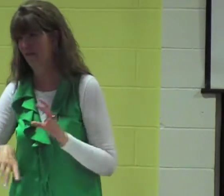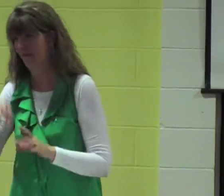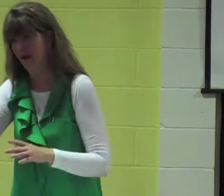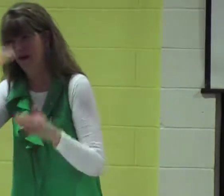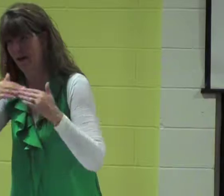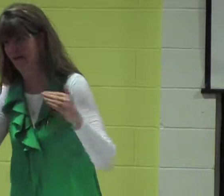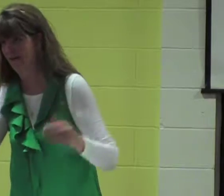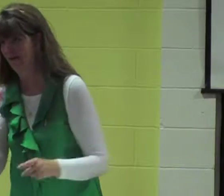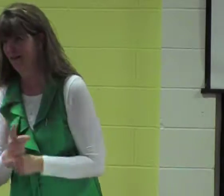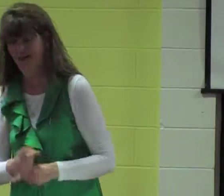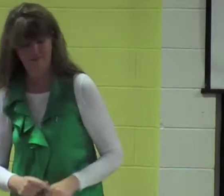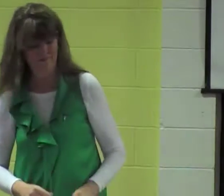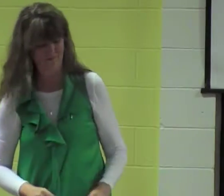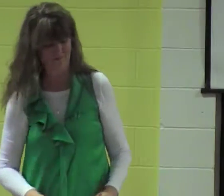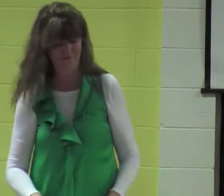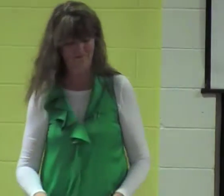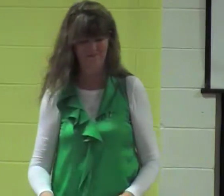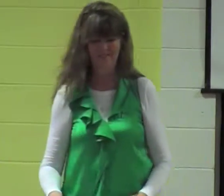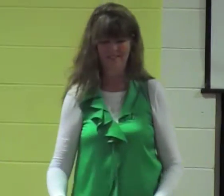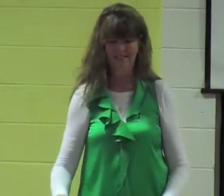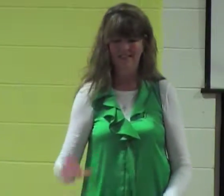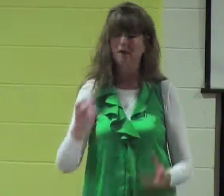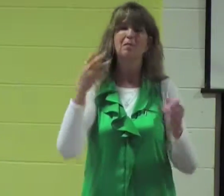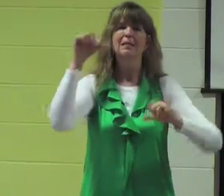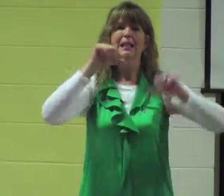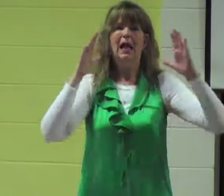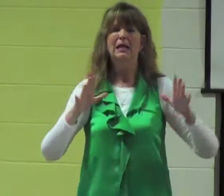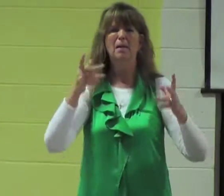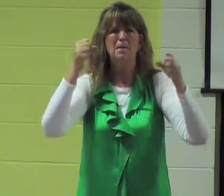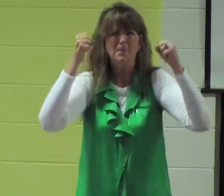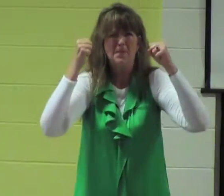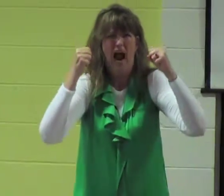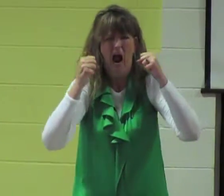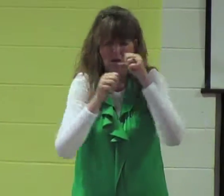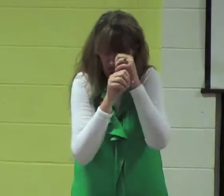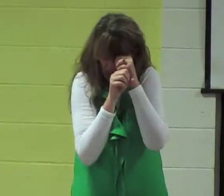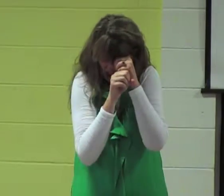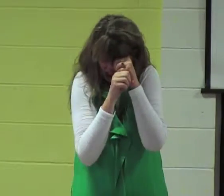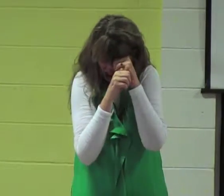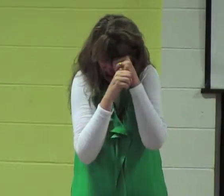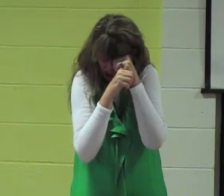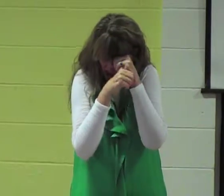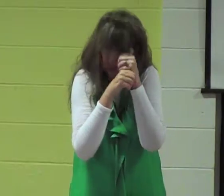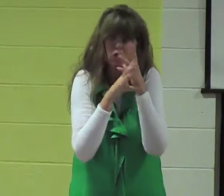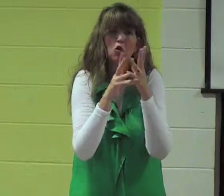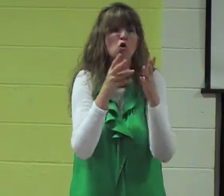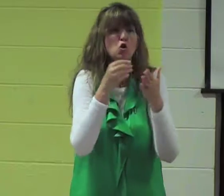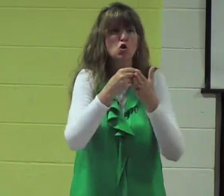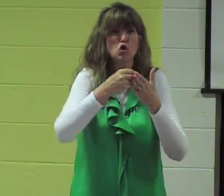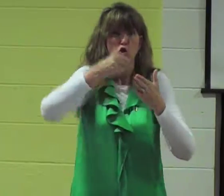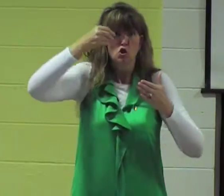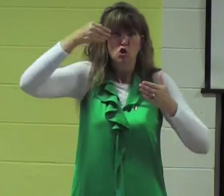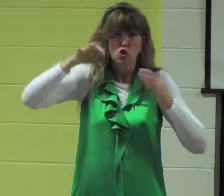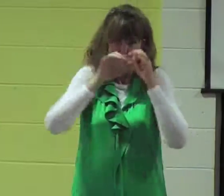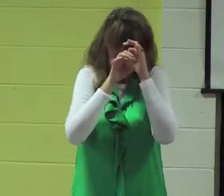But they'll never find it if they haven't found it. And then you've got scientists using powerful